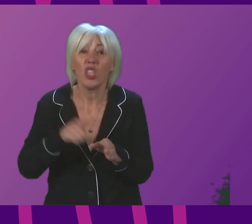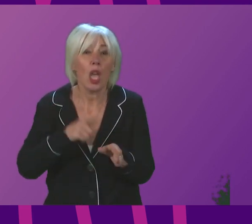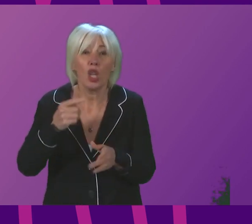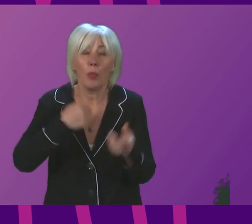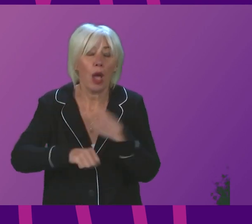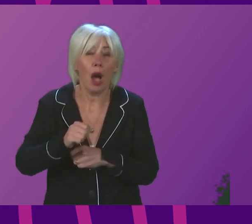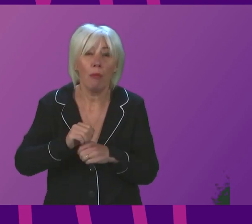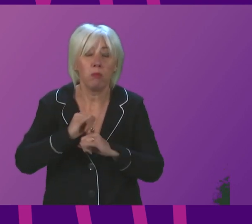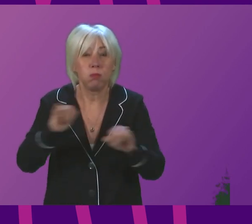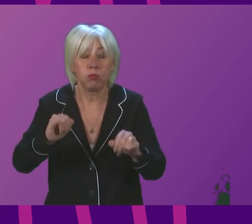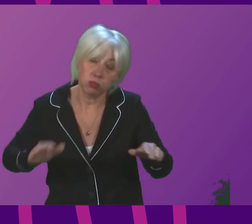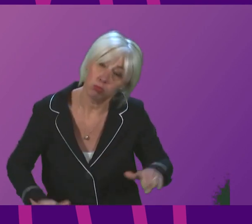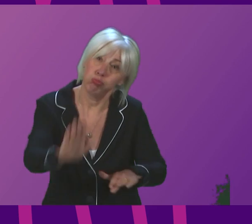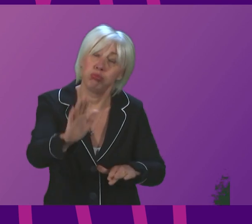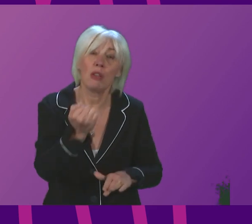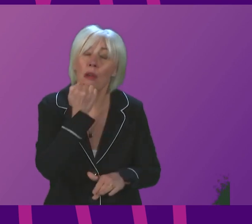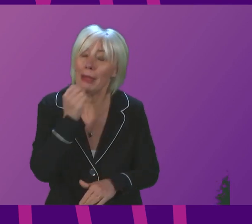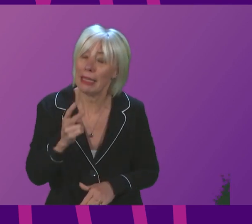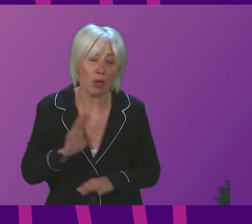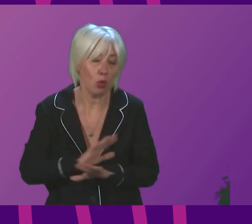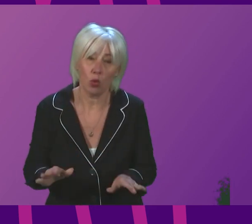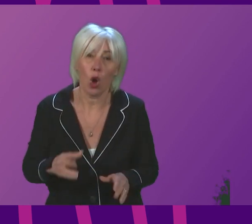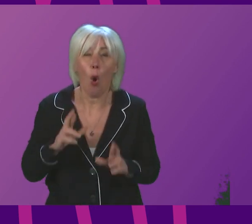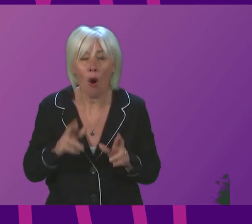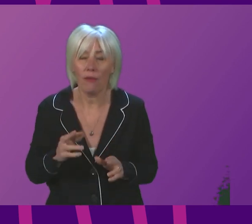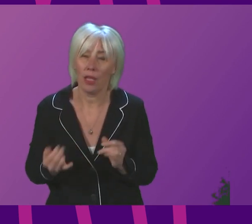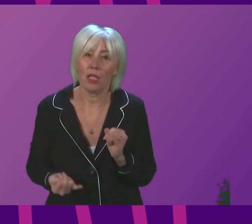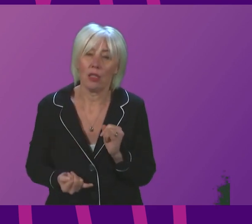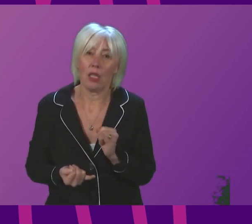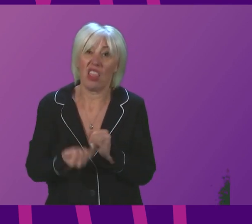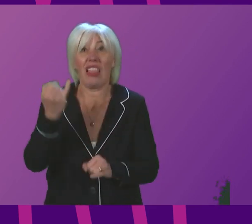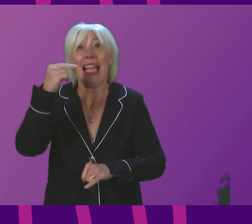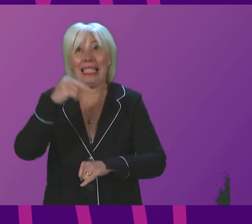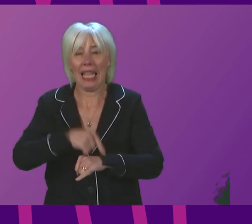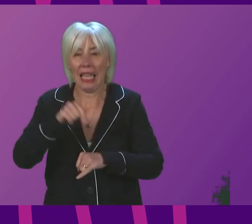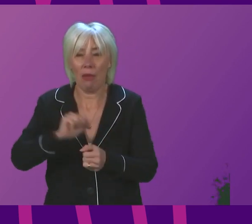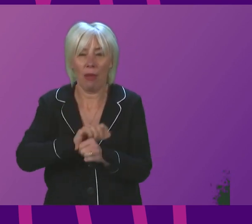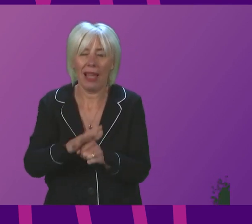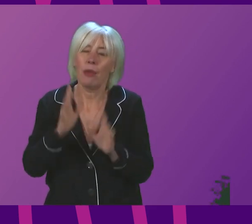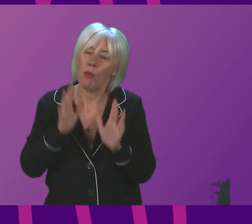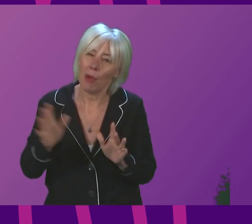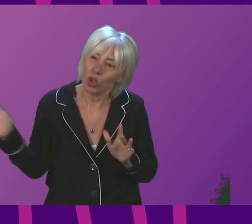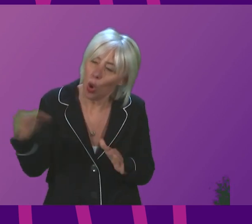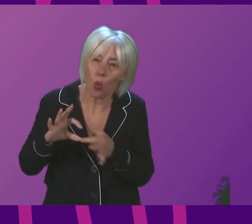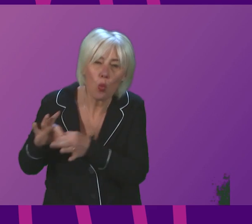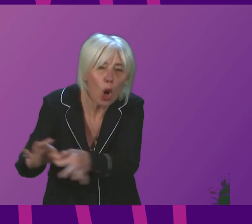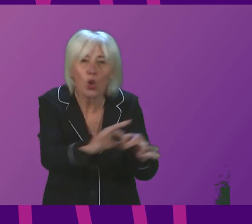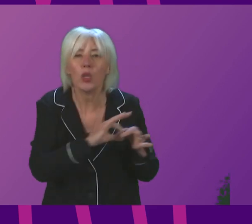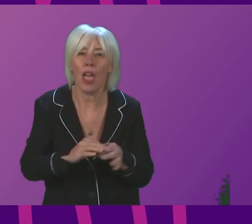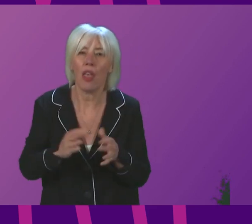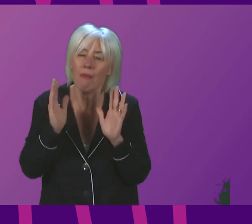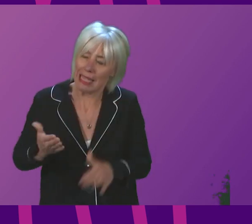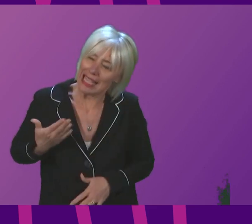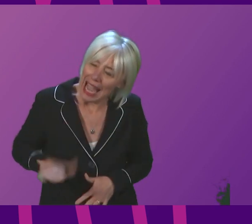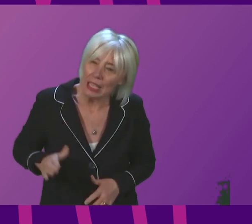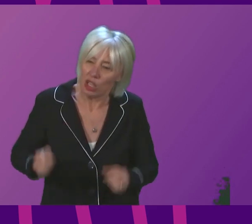Please, and I really hope this will be for one last time in this pandemic, let us all pull together, do what is necessary and get